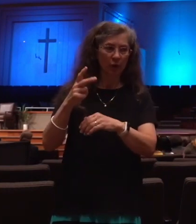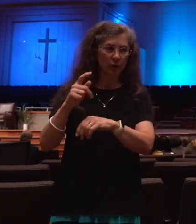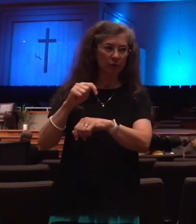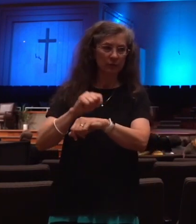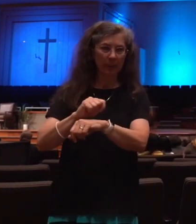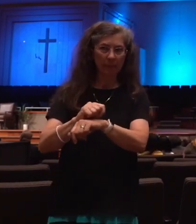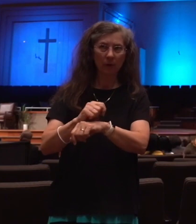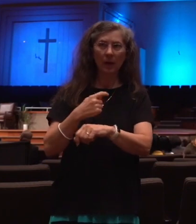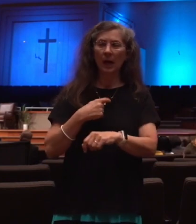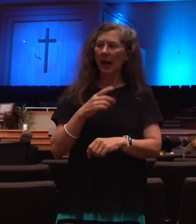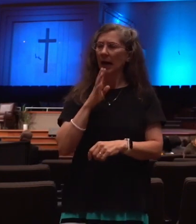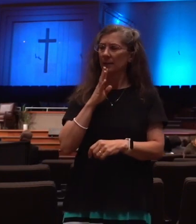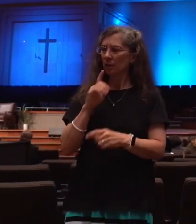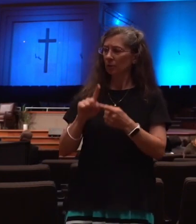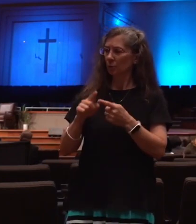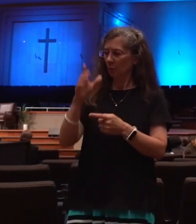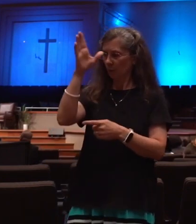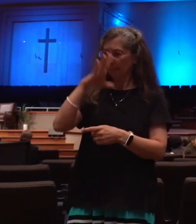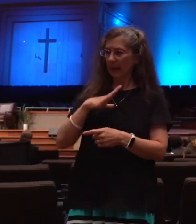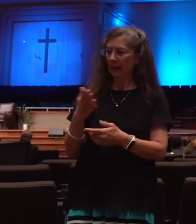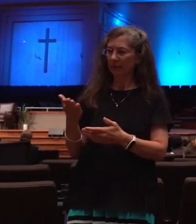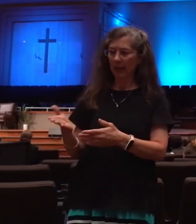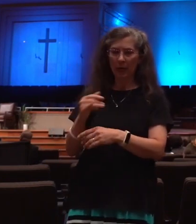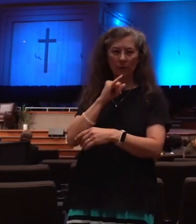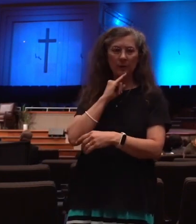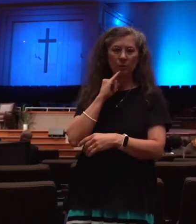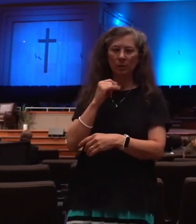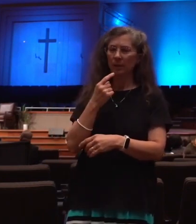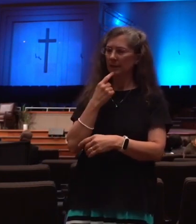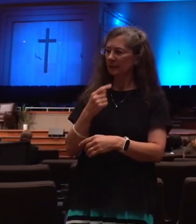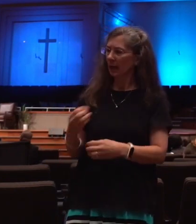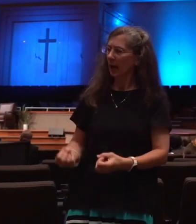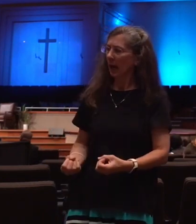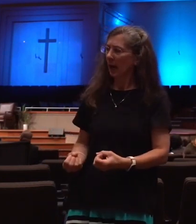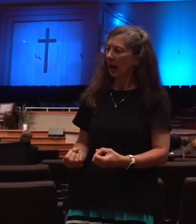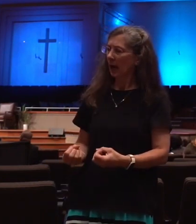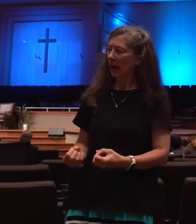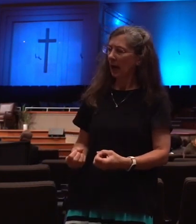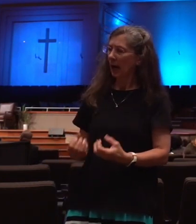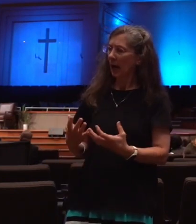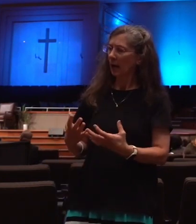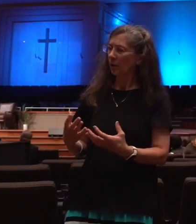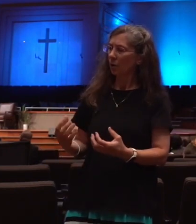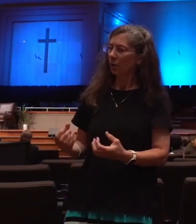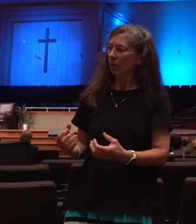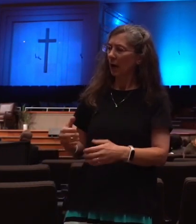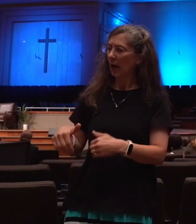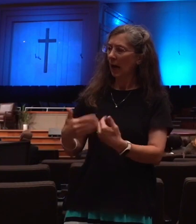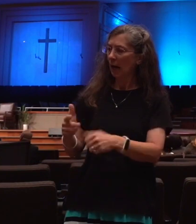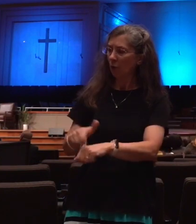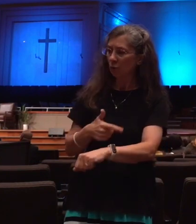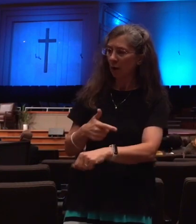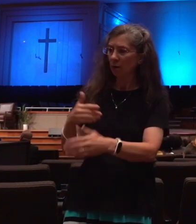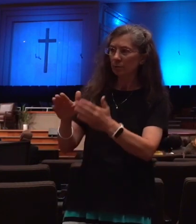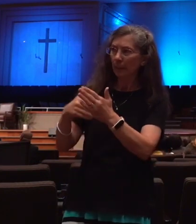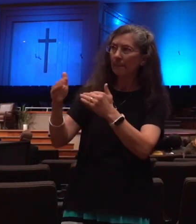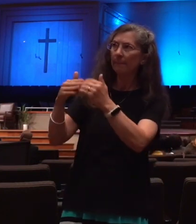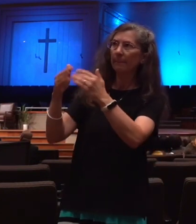last year, and we said, how long would it take them to build the temple once they got the permission and the land?